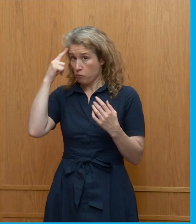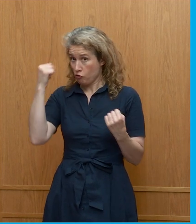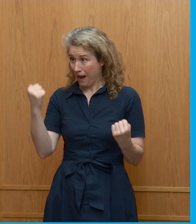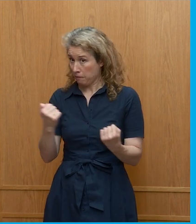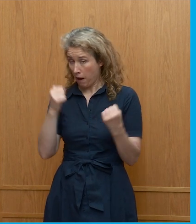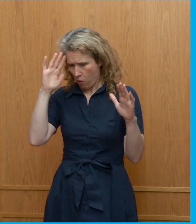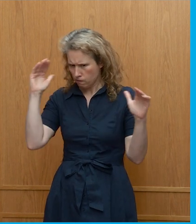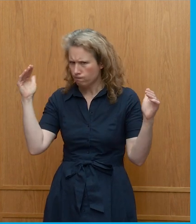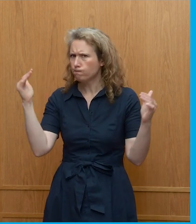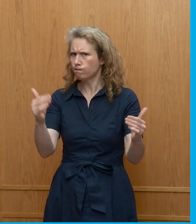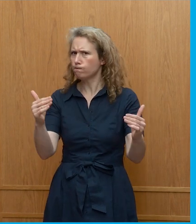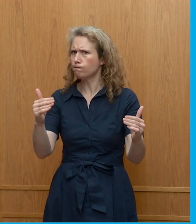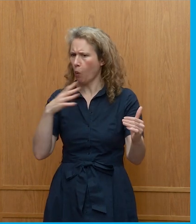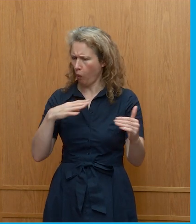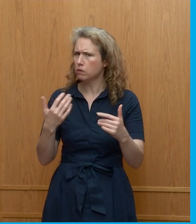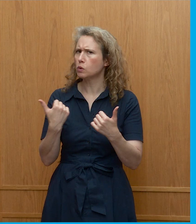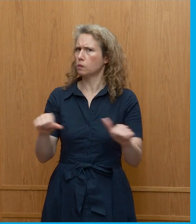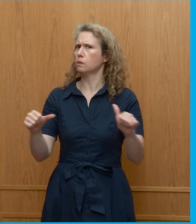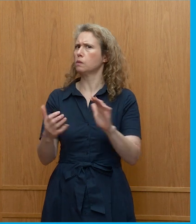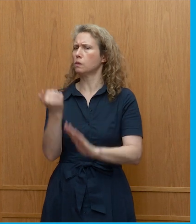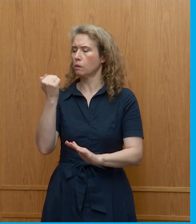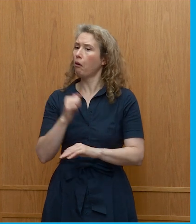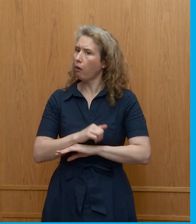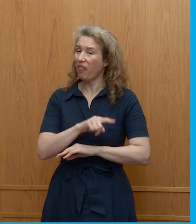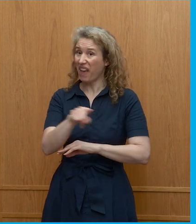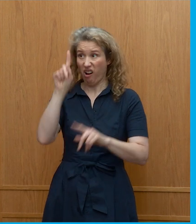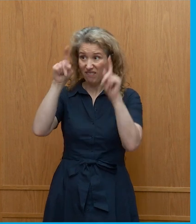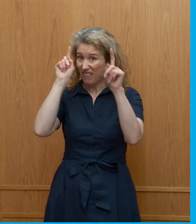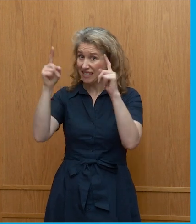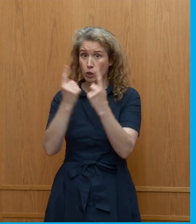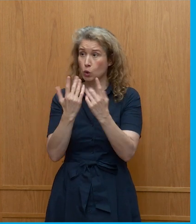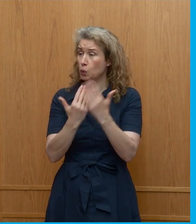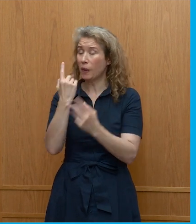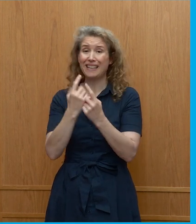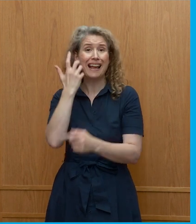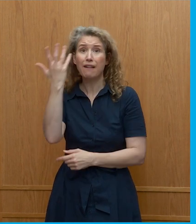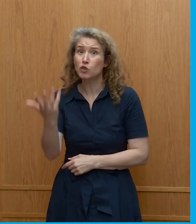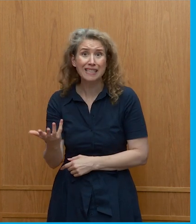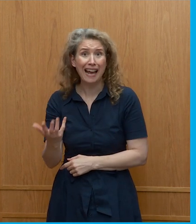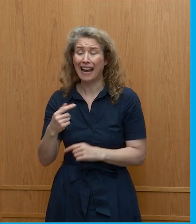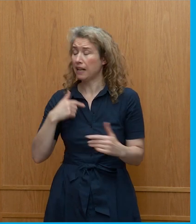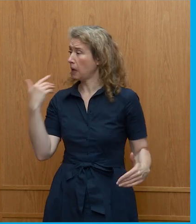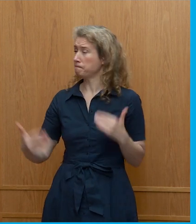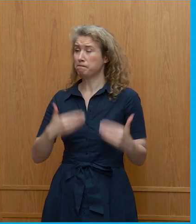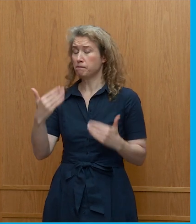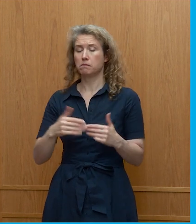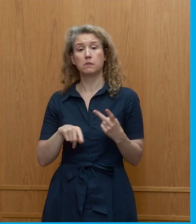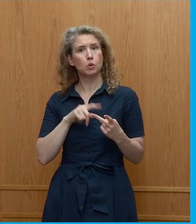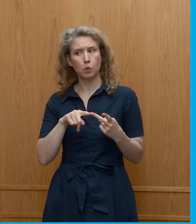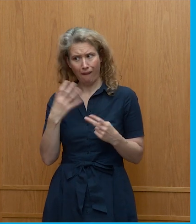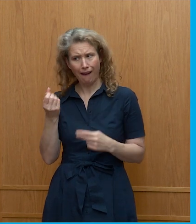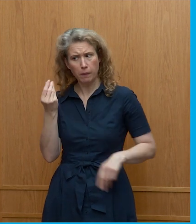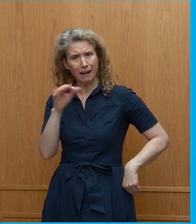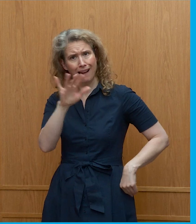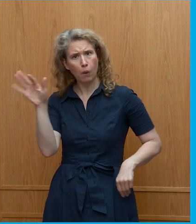working on this stuff, and they're inventing new stuff just literally every day to try to push things forward. Two, there is the money.